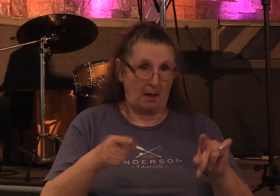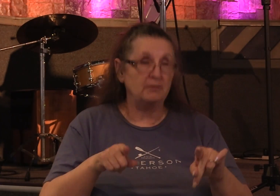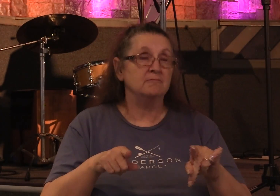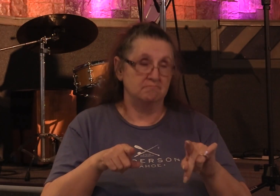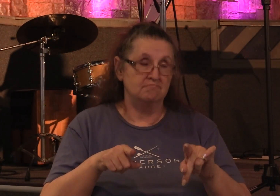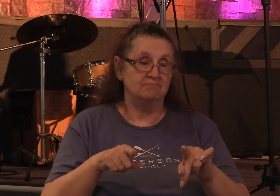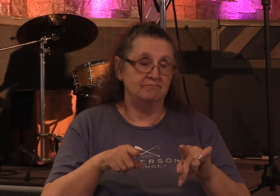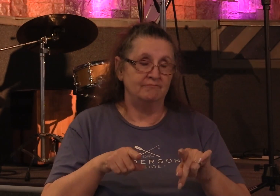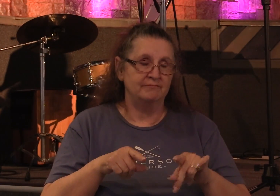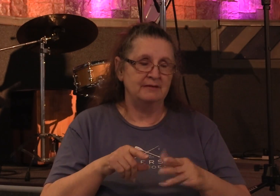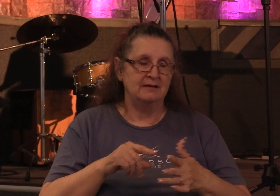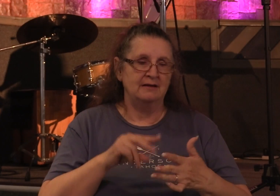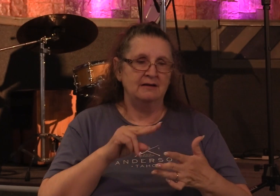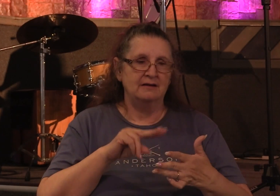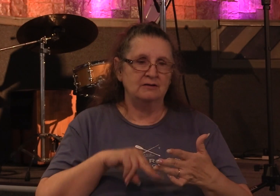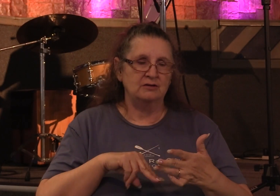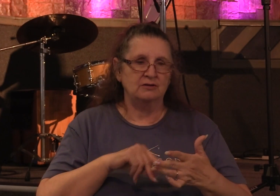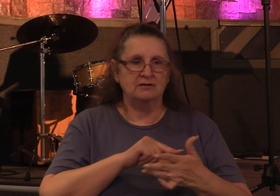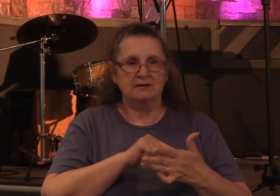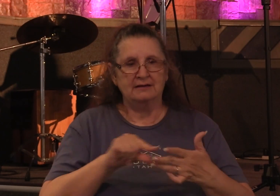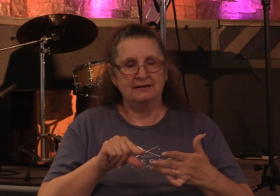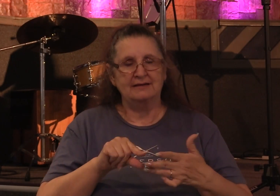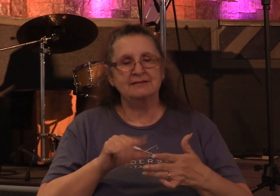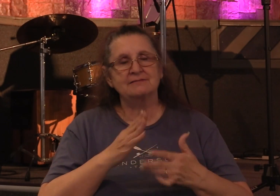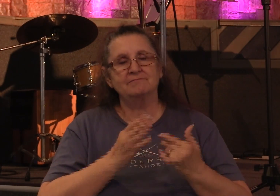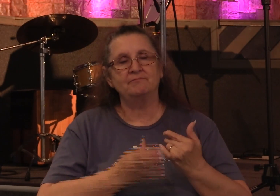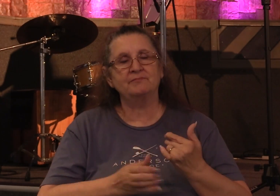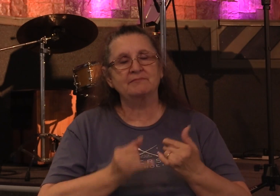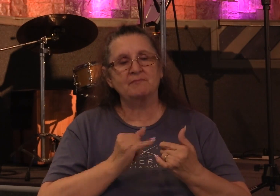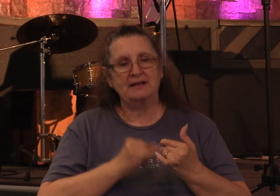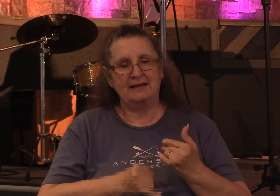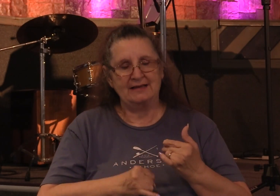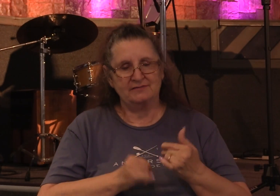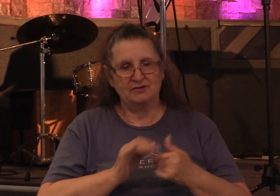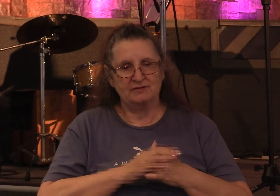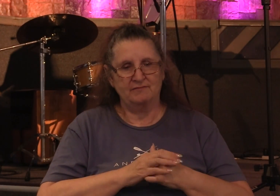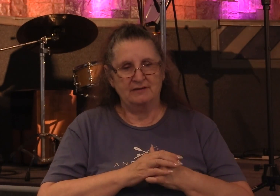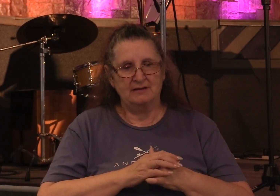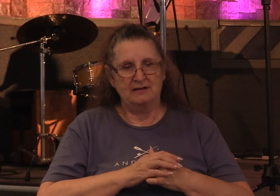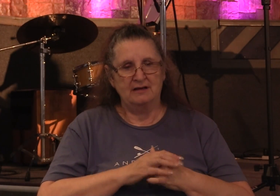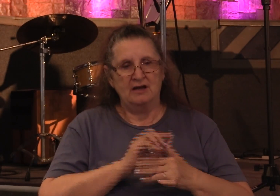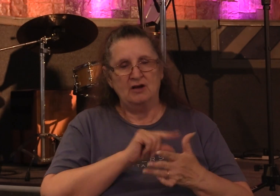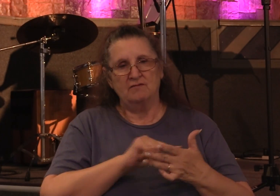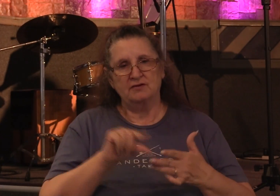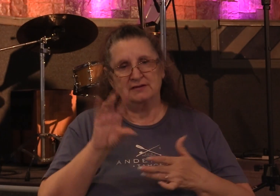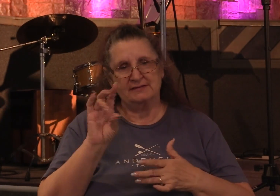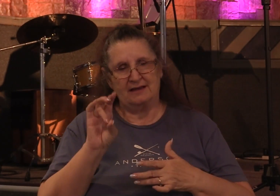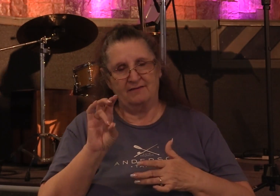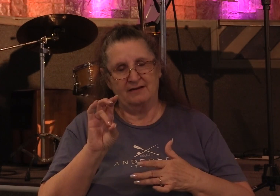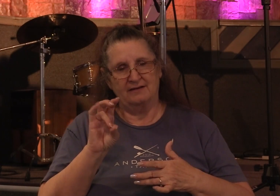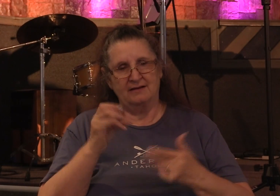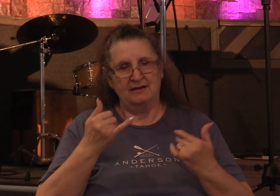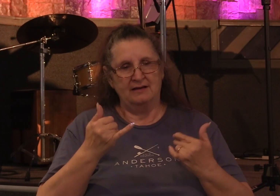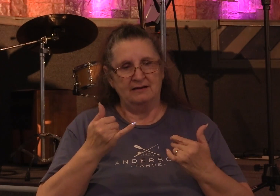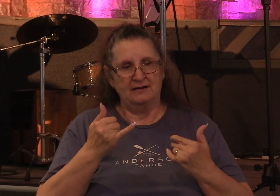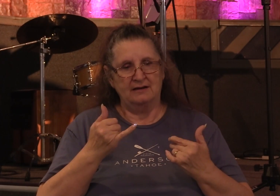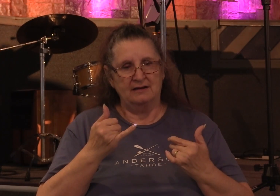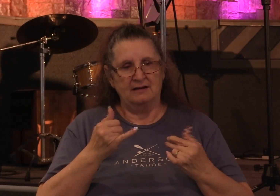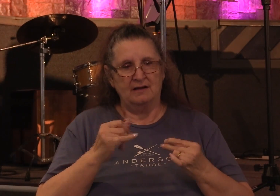let's take a look at our last few verses this evening beginning in verse seven it says now it was about three hours later